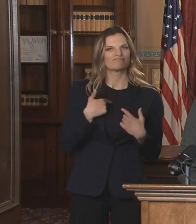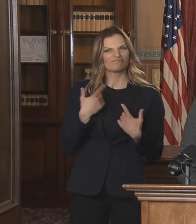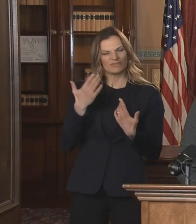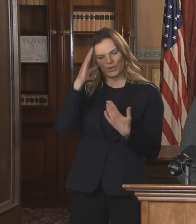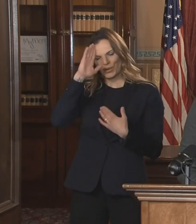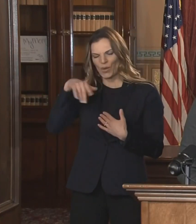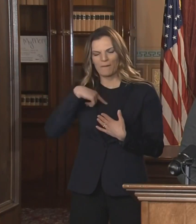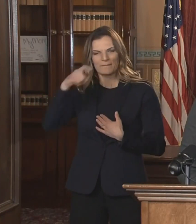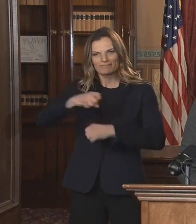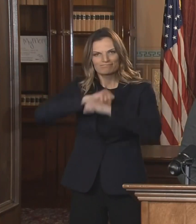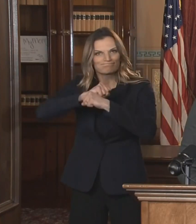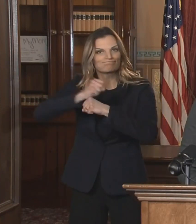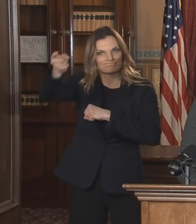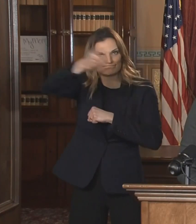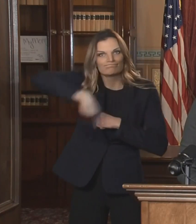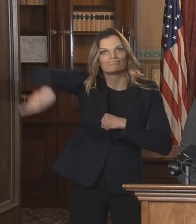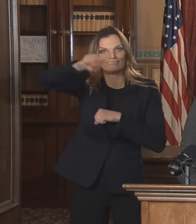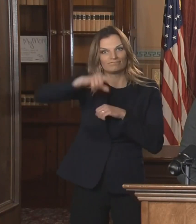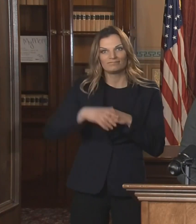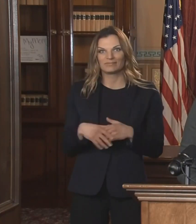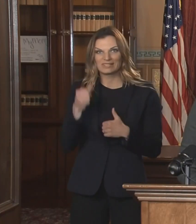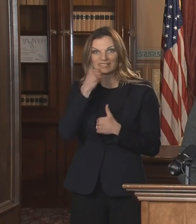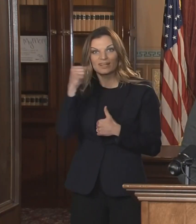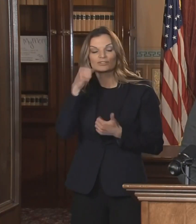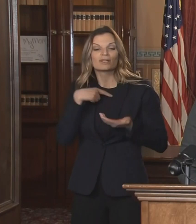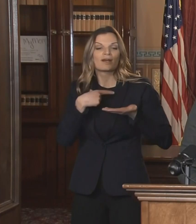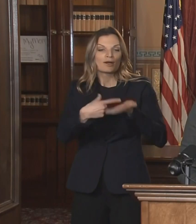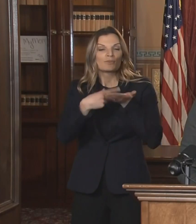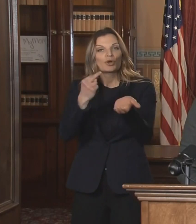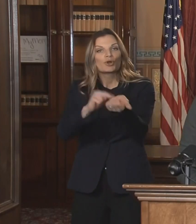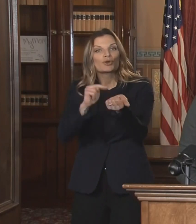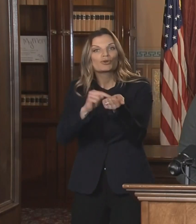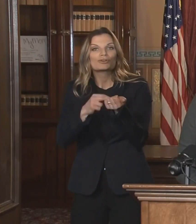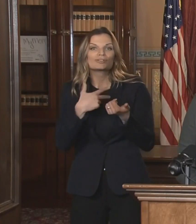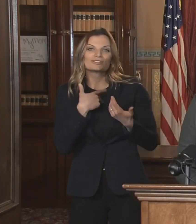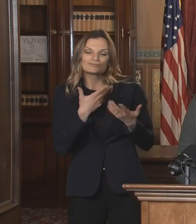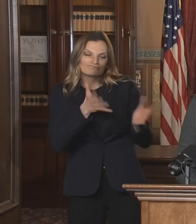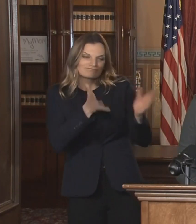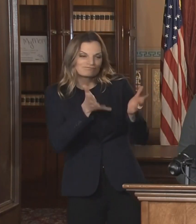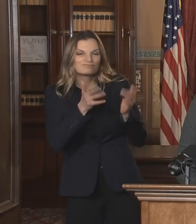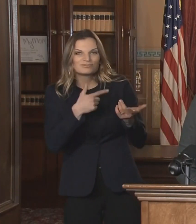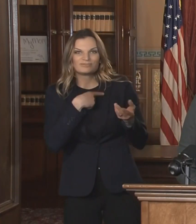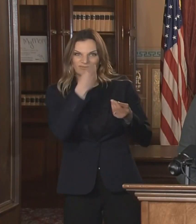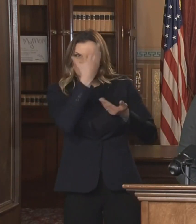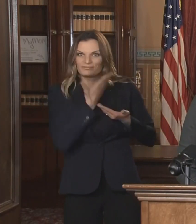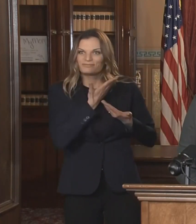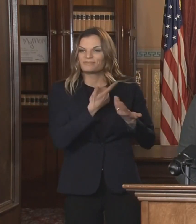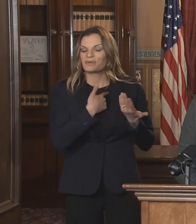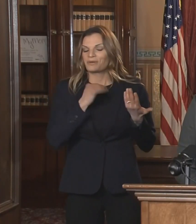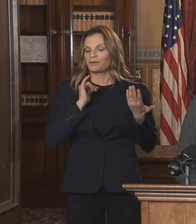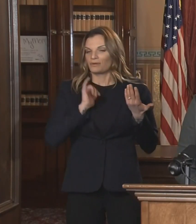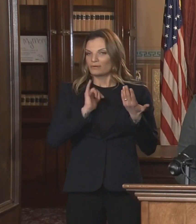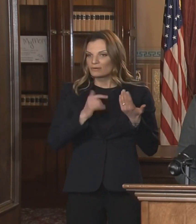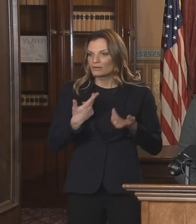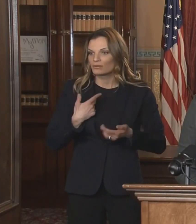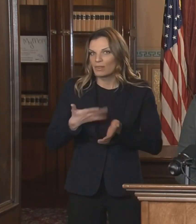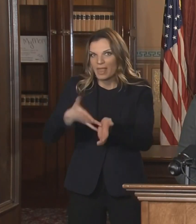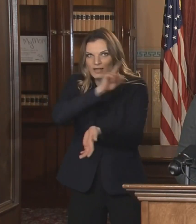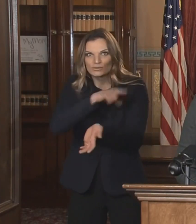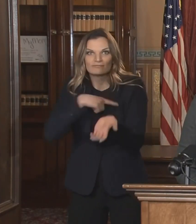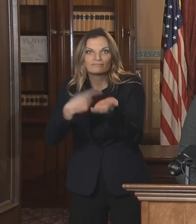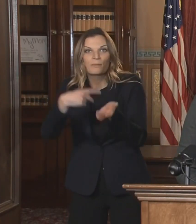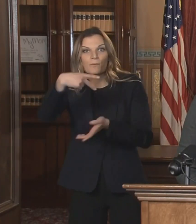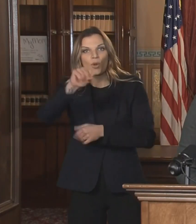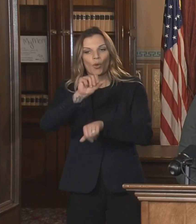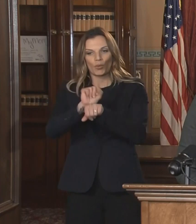have been taking care of people throughout this pandemic. Last week, I spoke with postal workers as